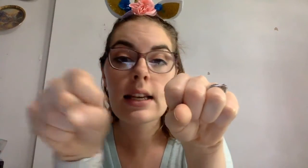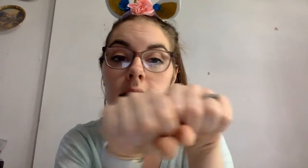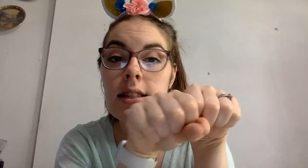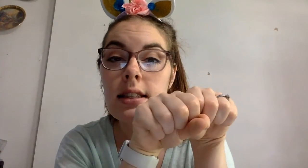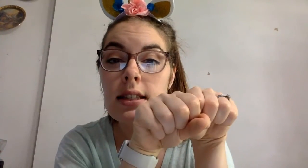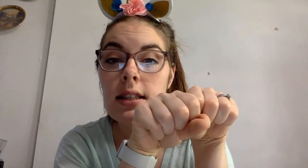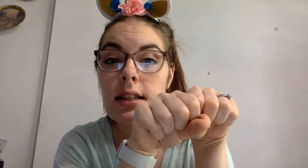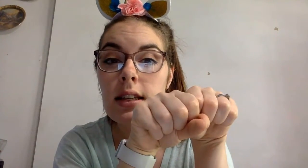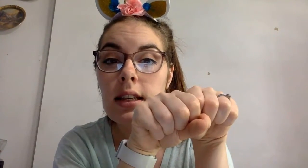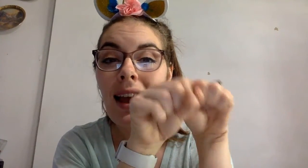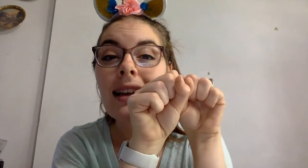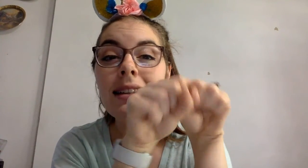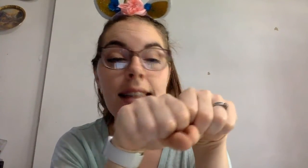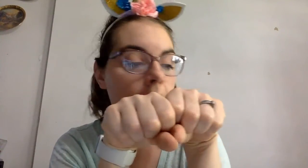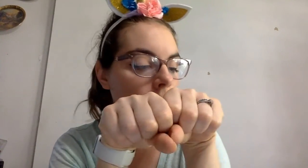s. Cell.